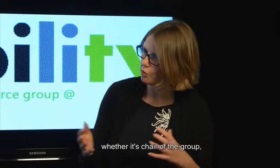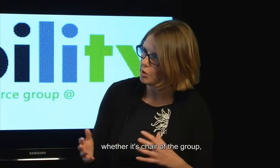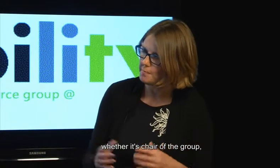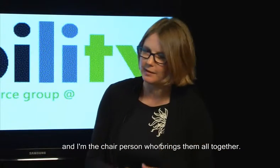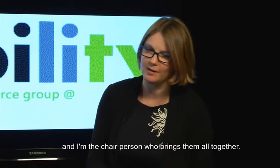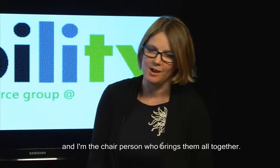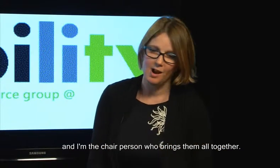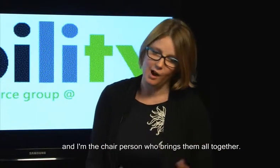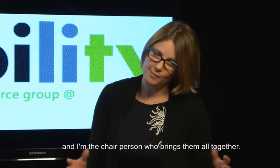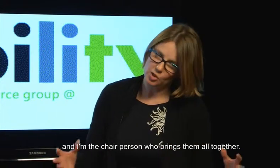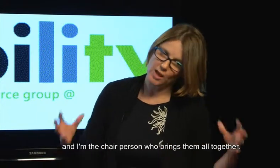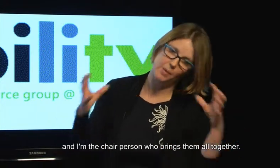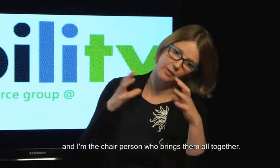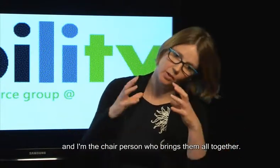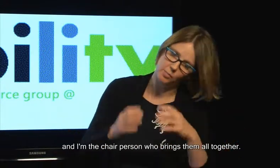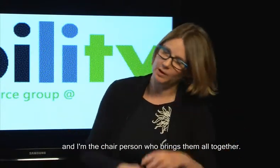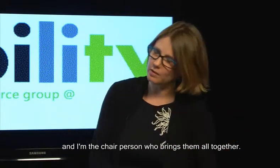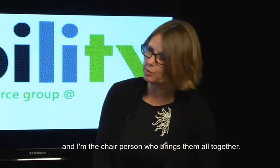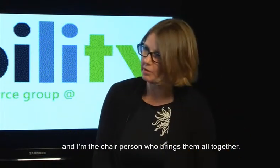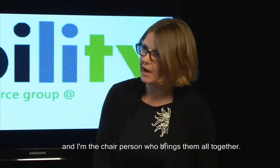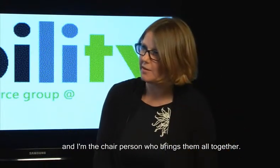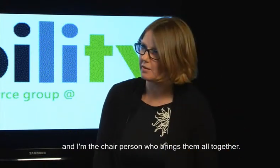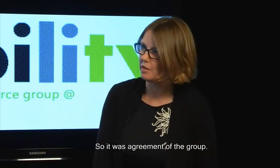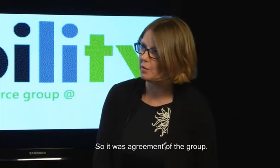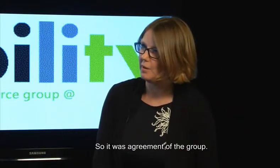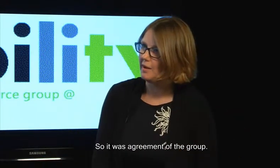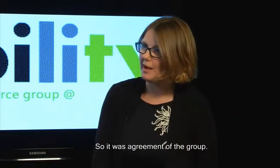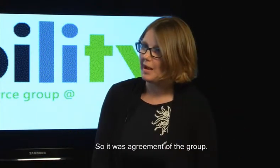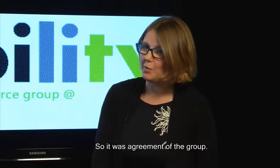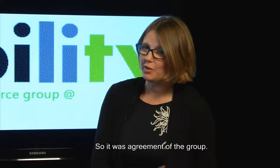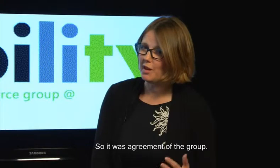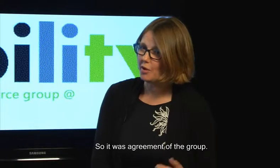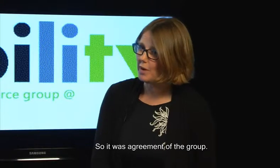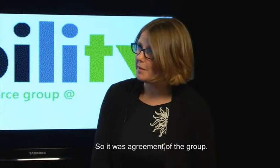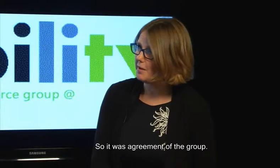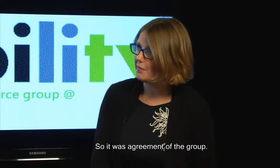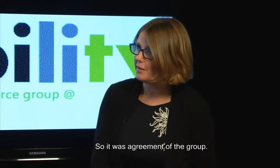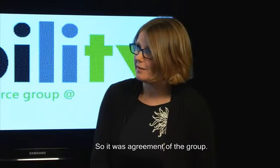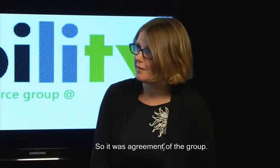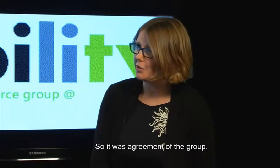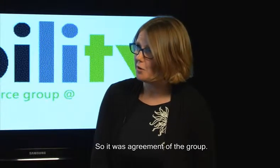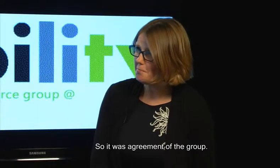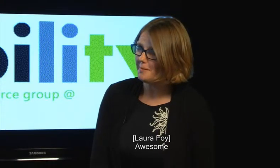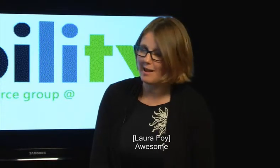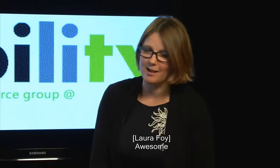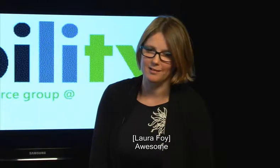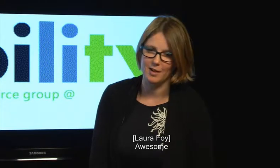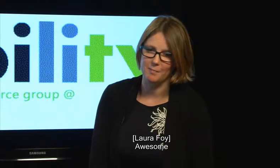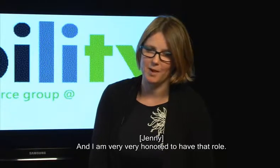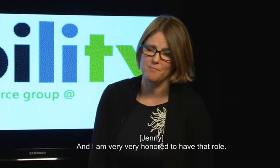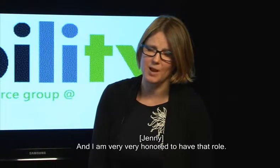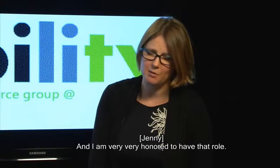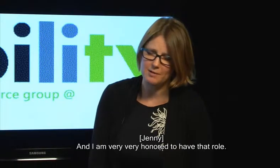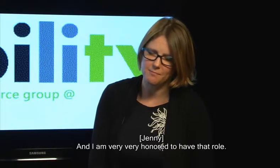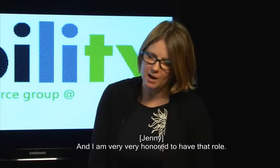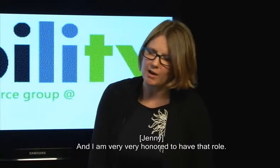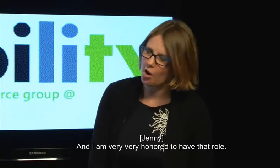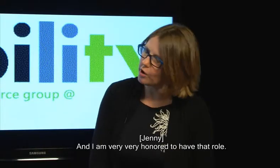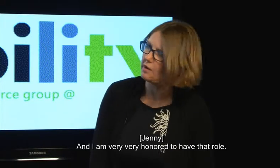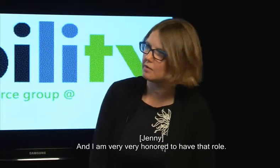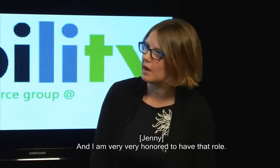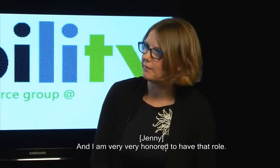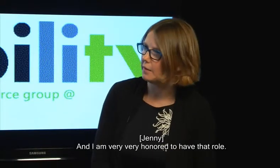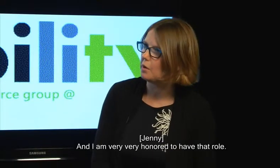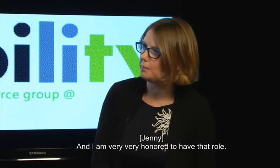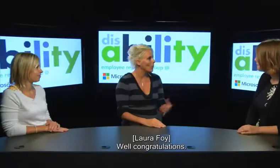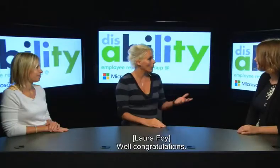it's chair of a group and I'm the chairperson who brings them all together so it was a agreement of the of the group awesome I'm very very